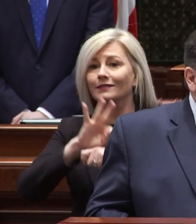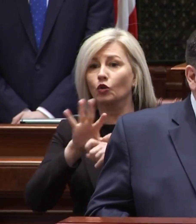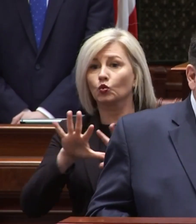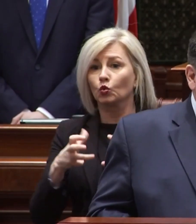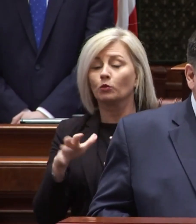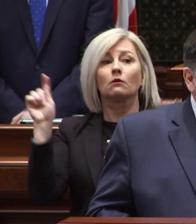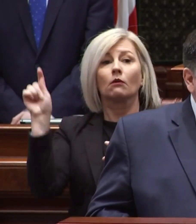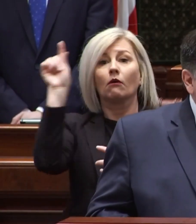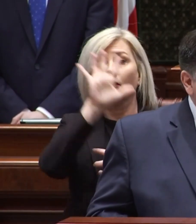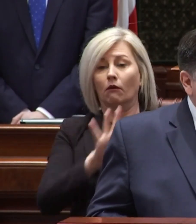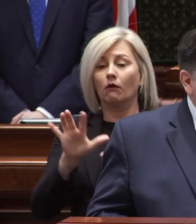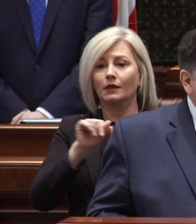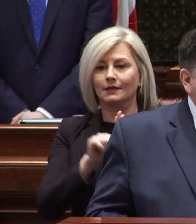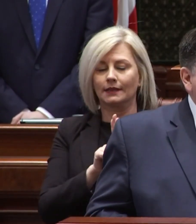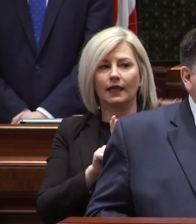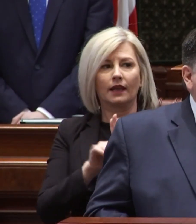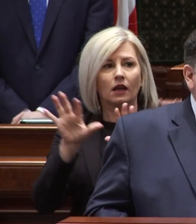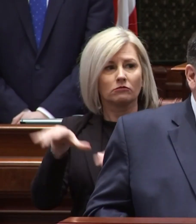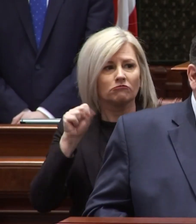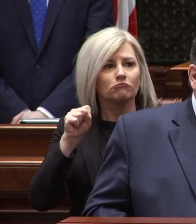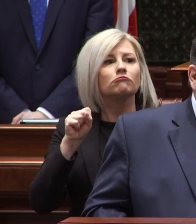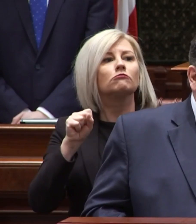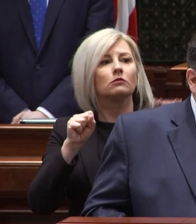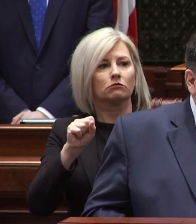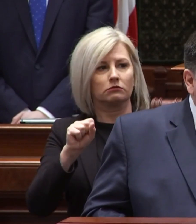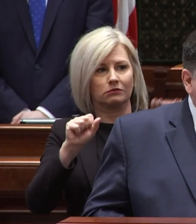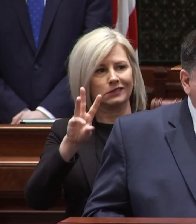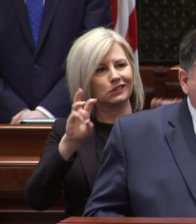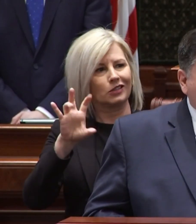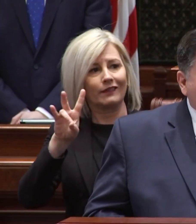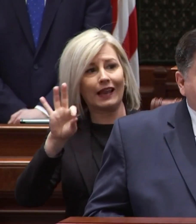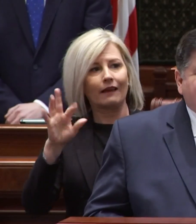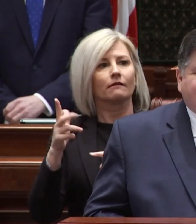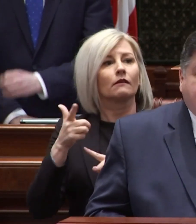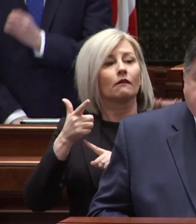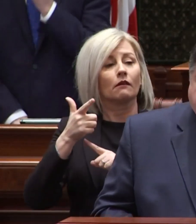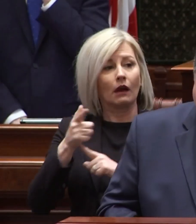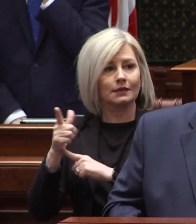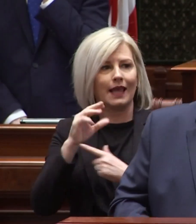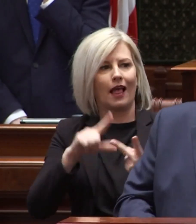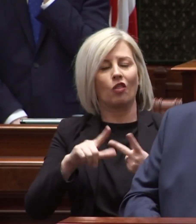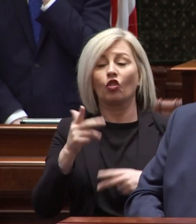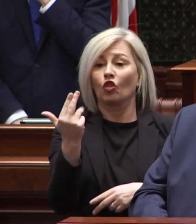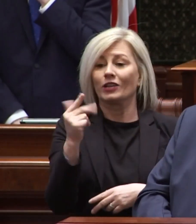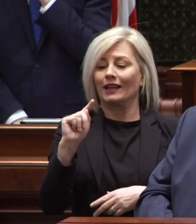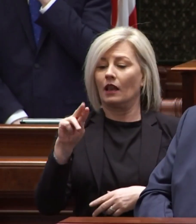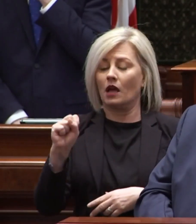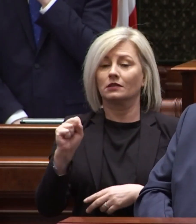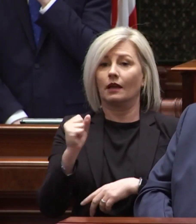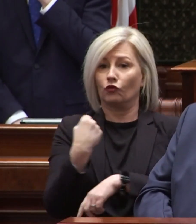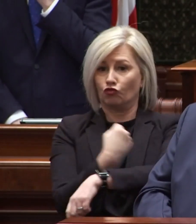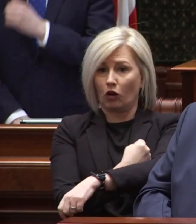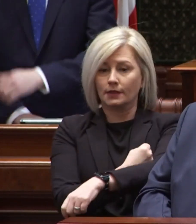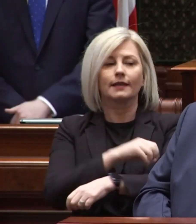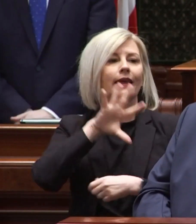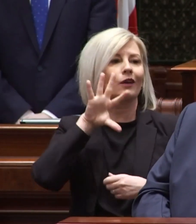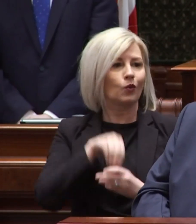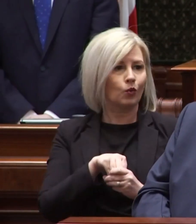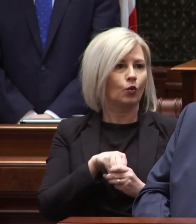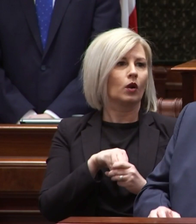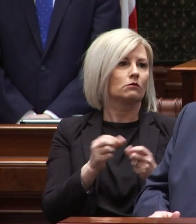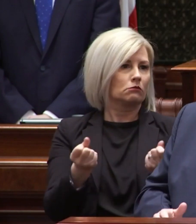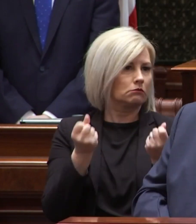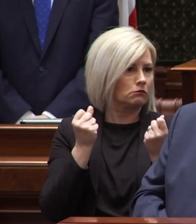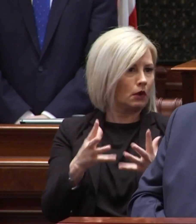across the state seized 679 firearms and over 13 tons of drugs including